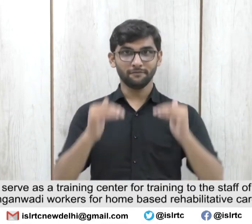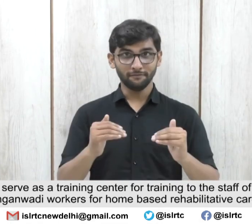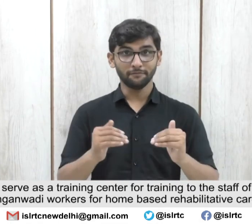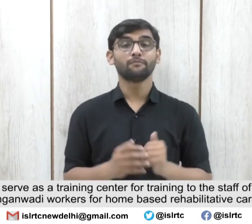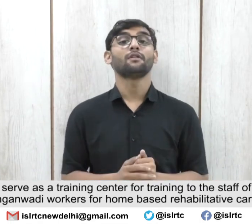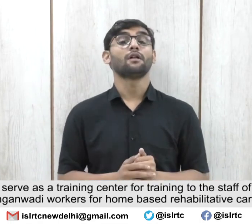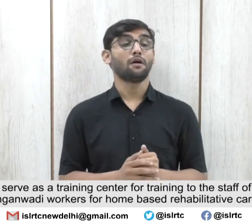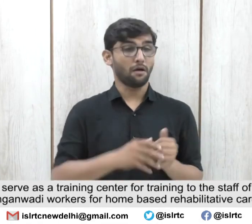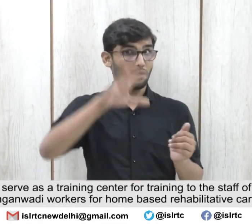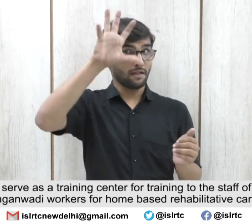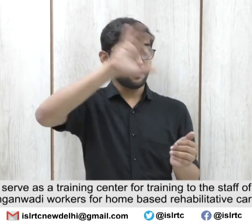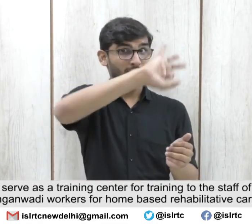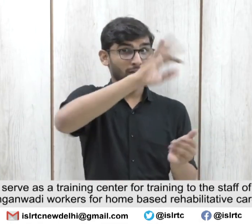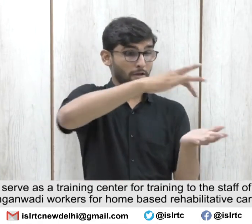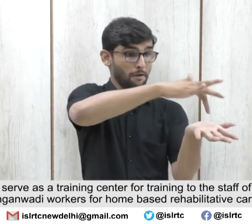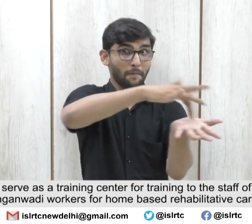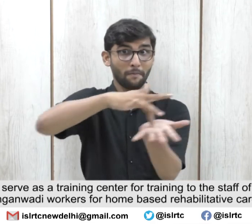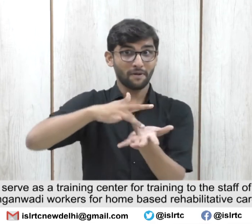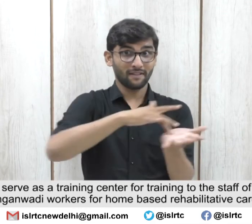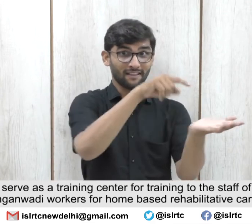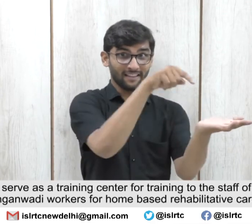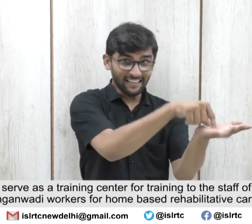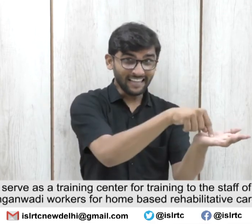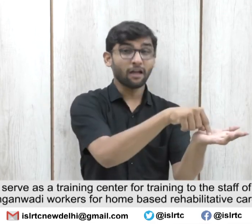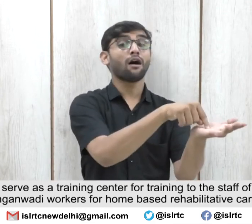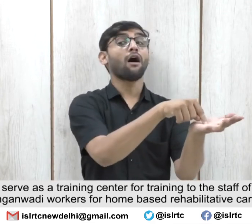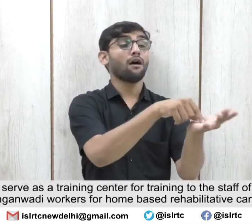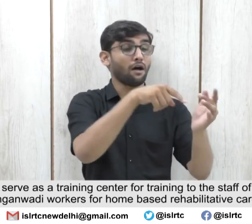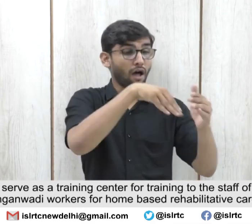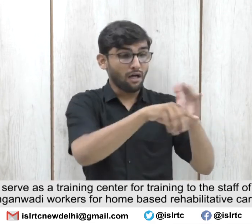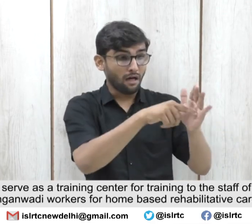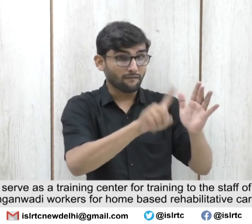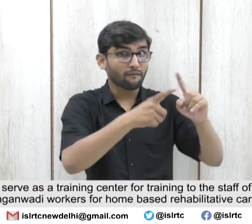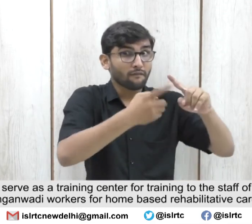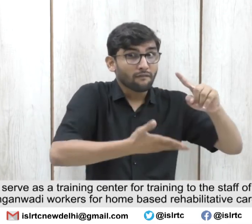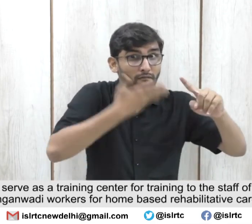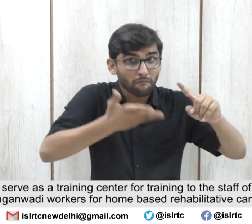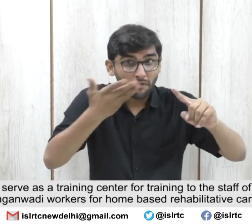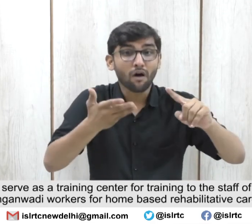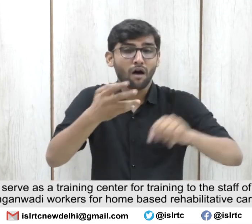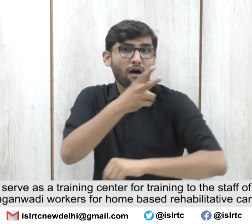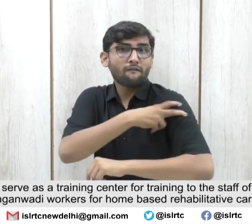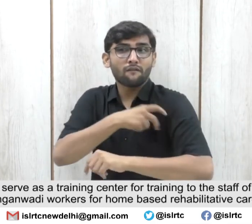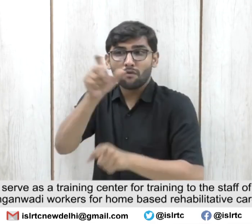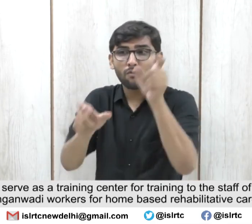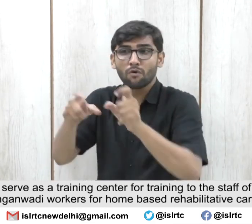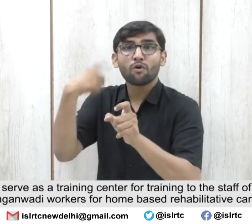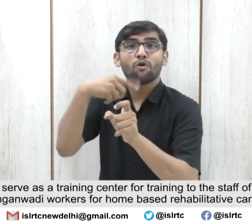These centers to serve as a training center for training to the staff of